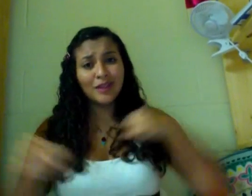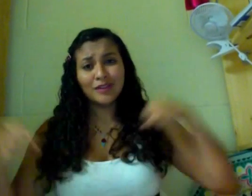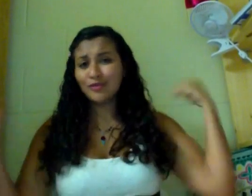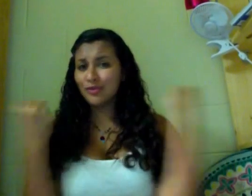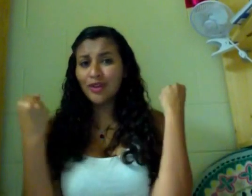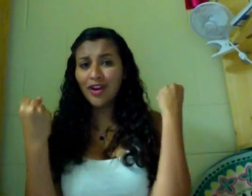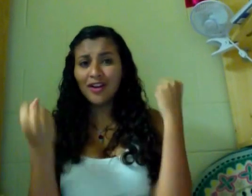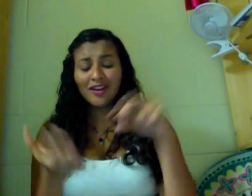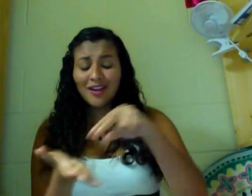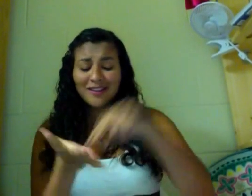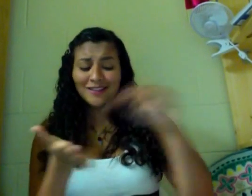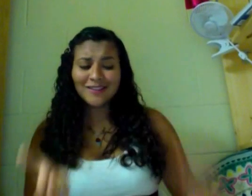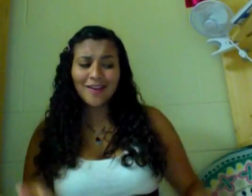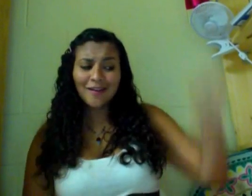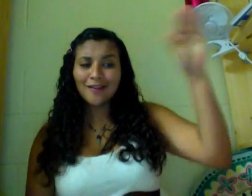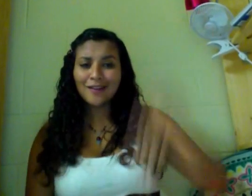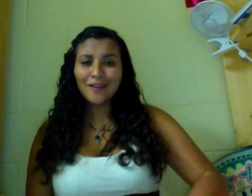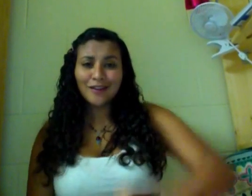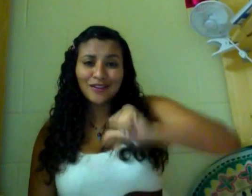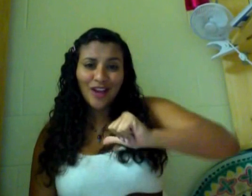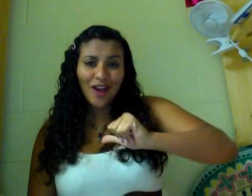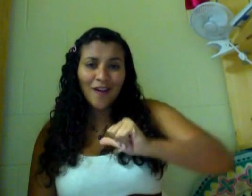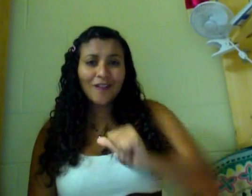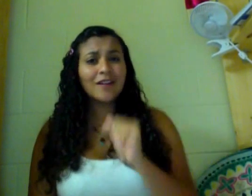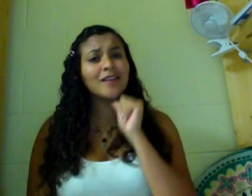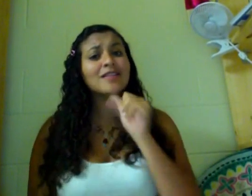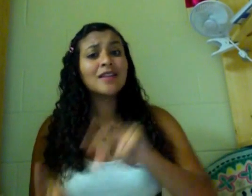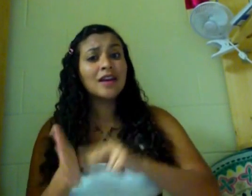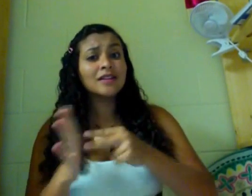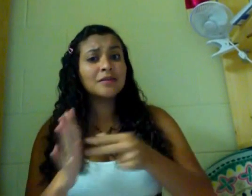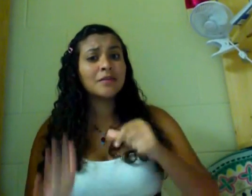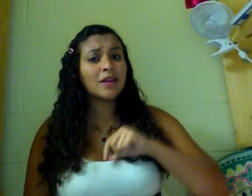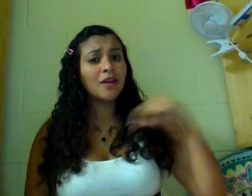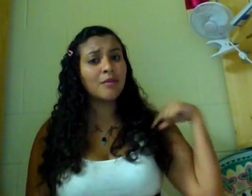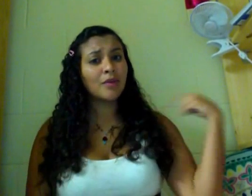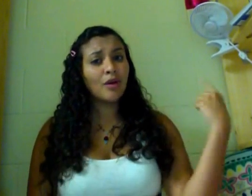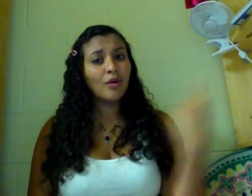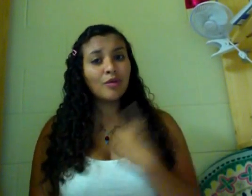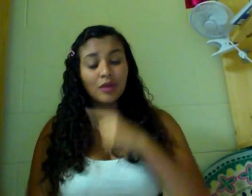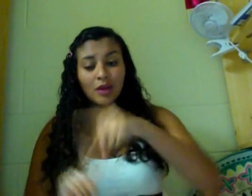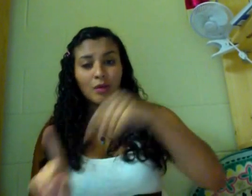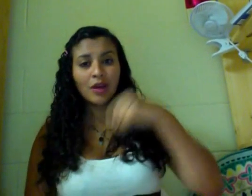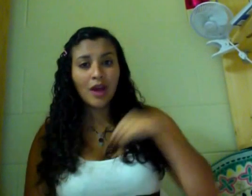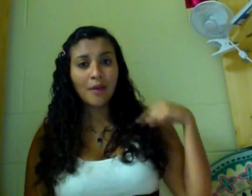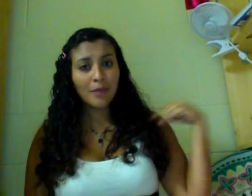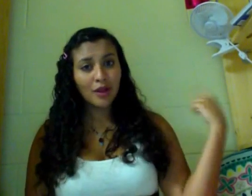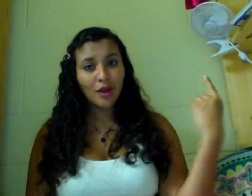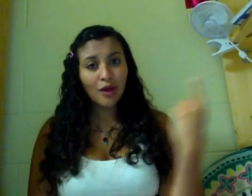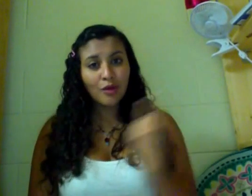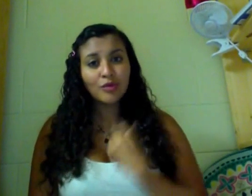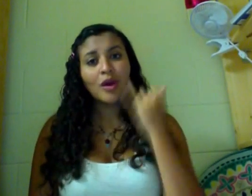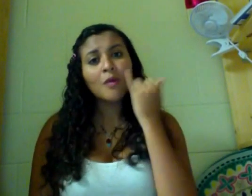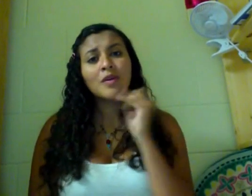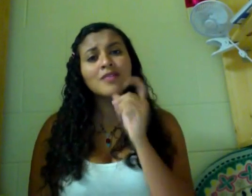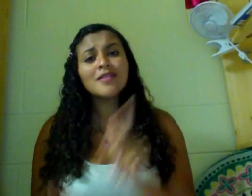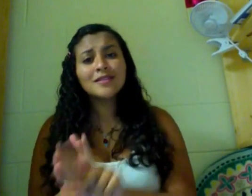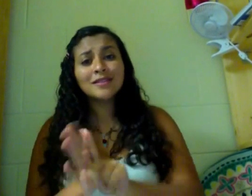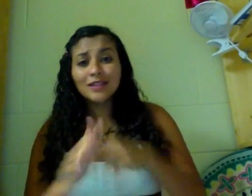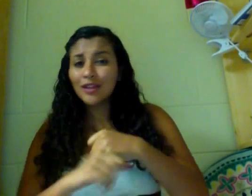makes you stronger Stand a little taller Doesn't mean I'm lonely when I'm alone What doesn't